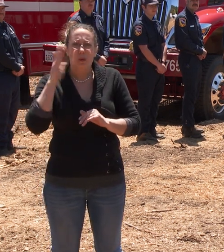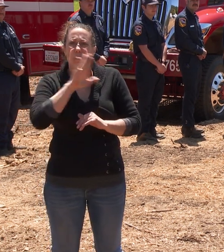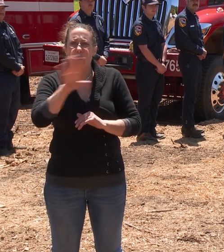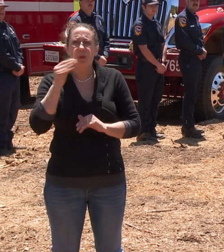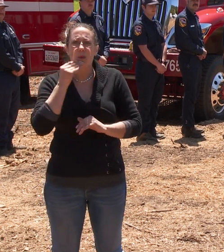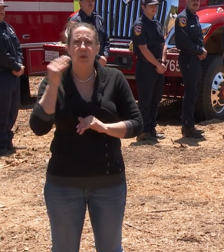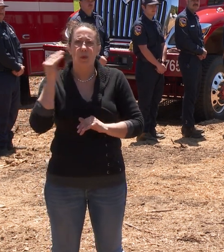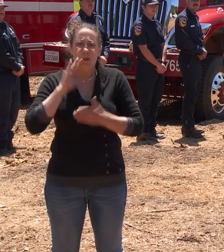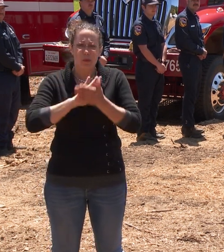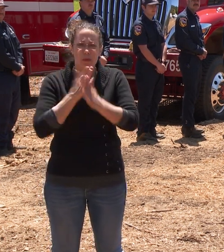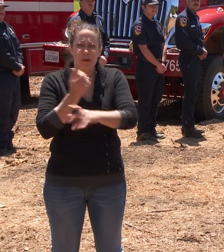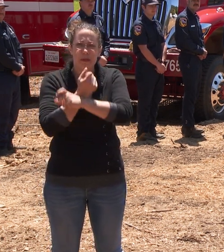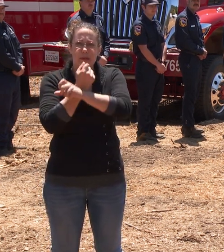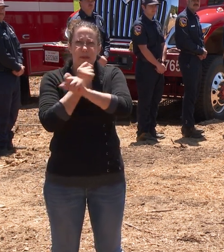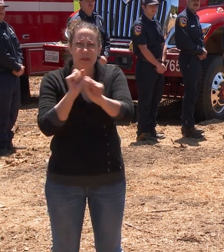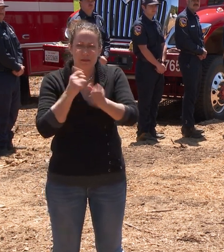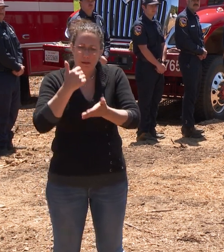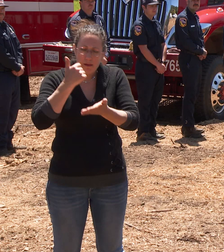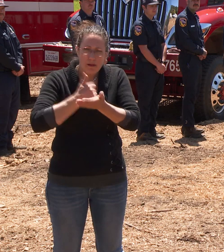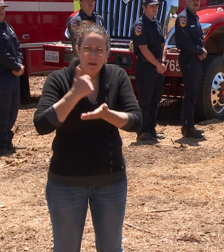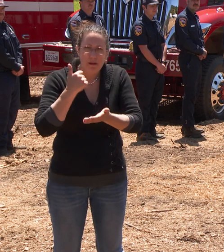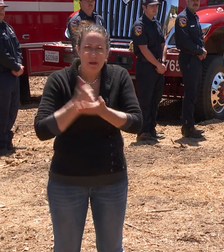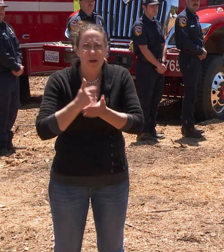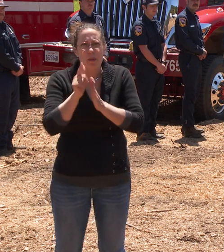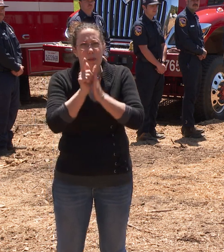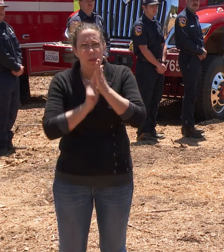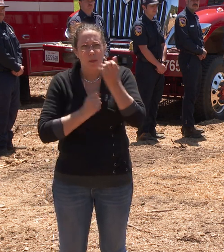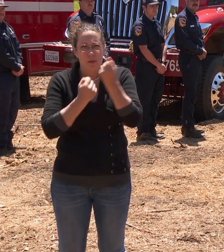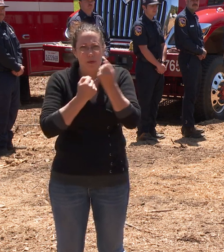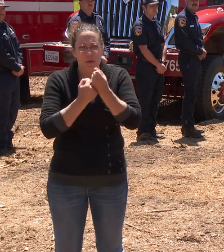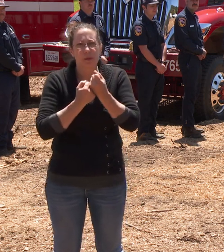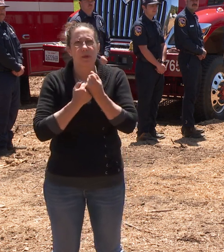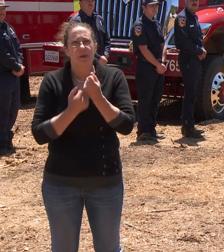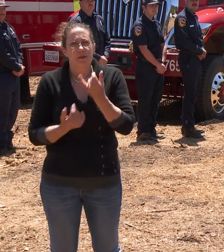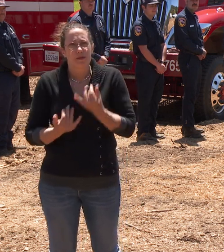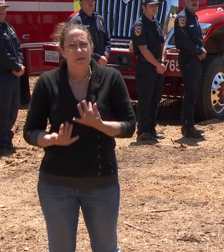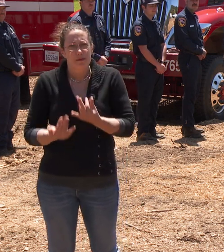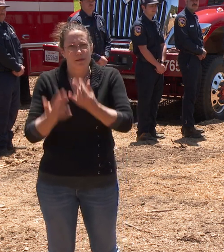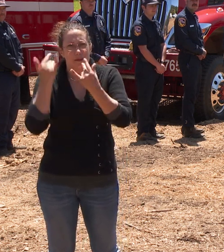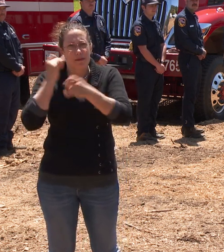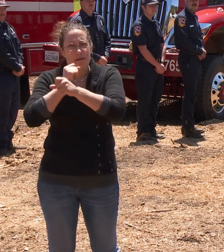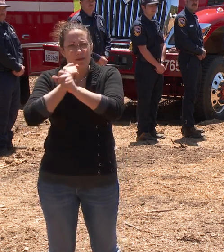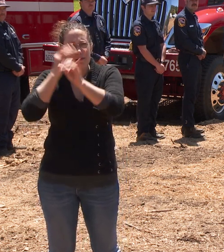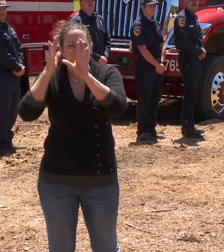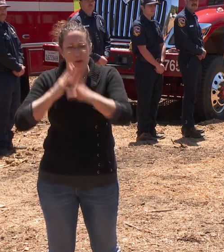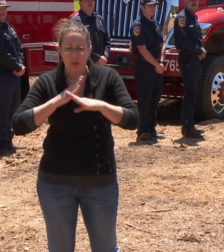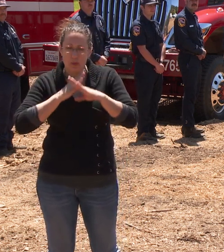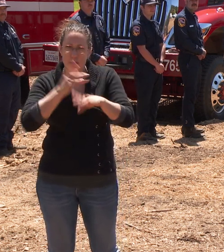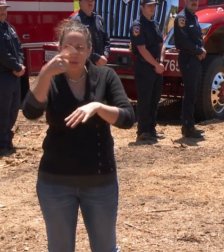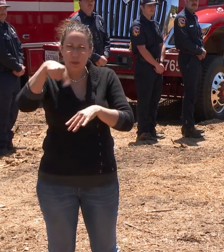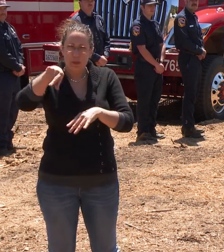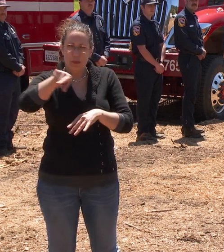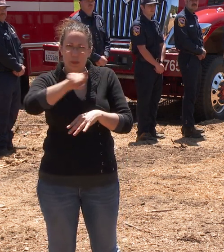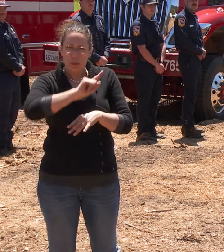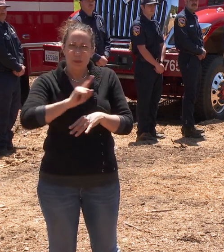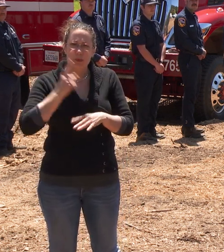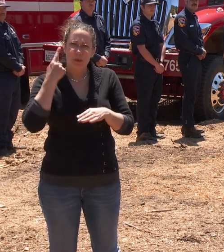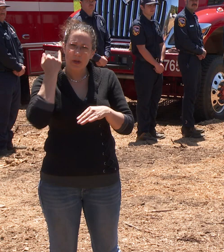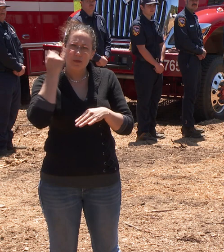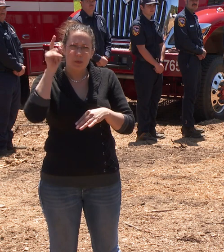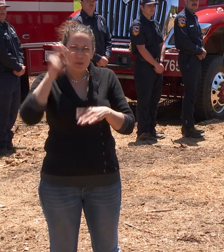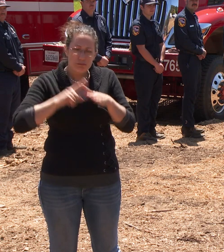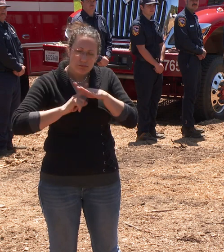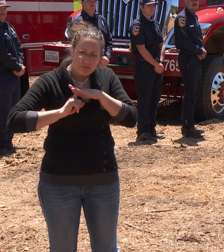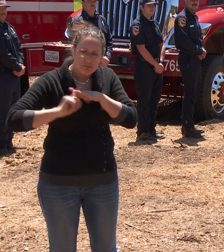homes, help your firefighters and your law enforcement officers protect you in the need for evacuation